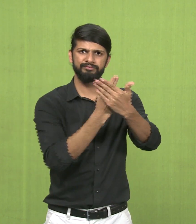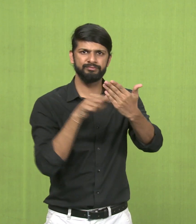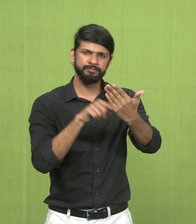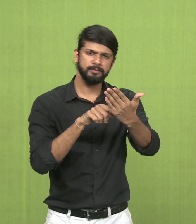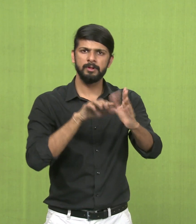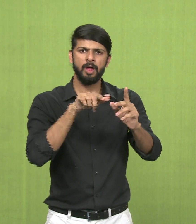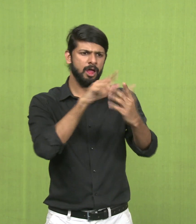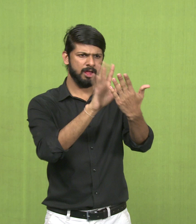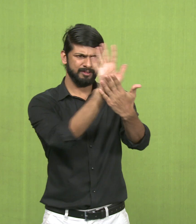Illustration.